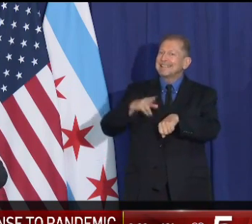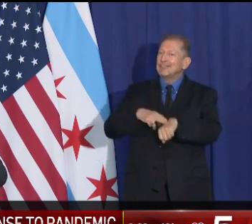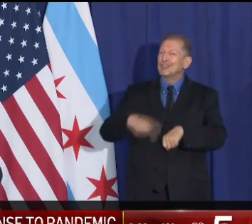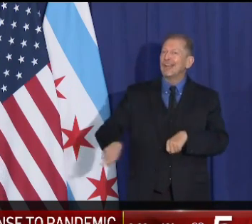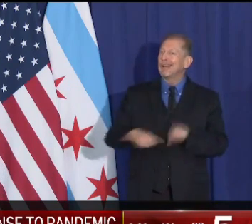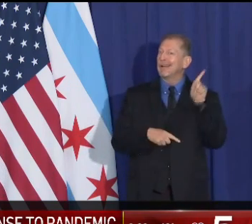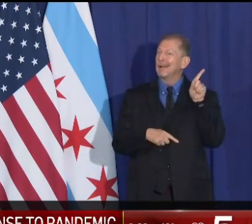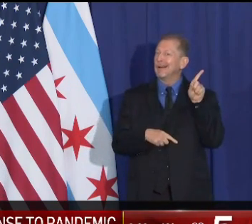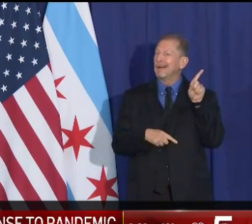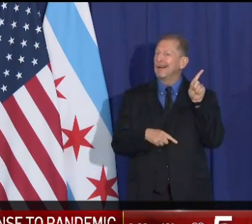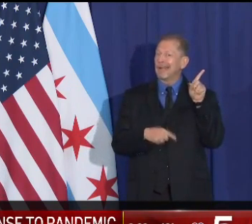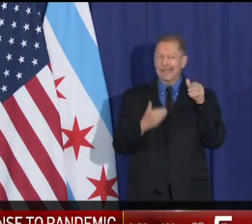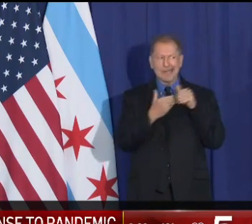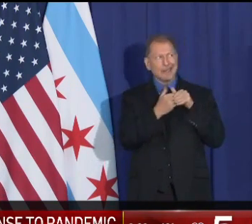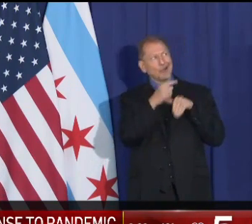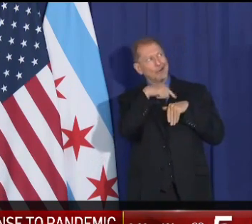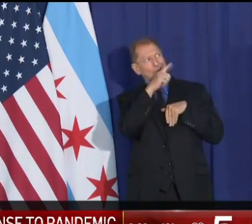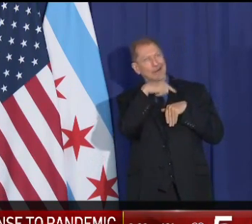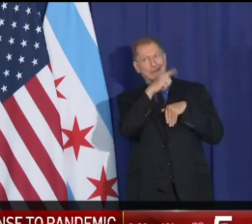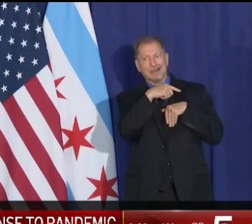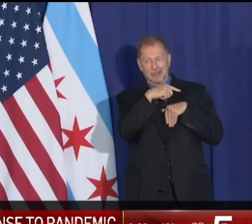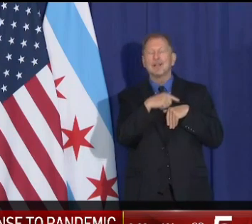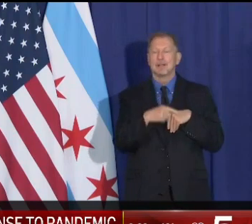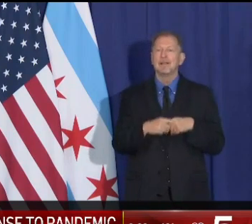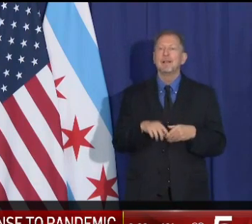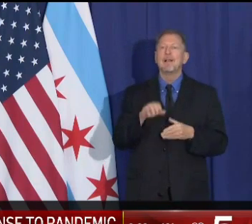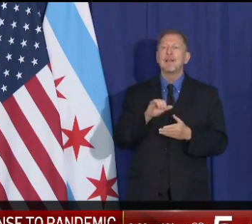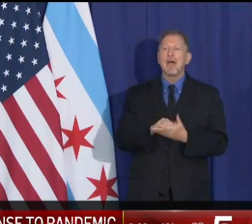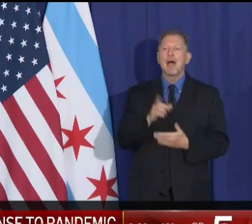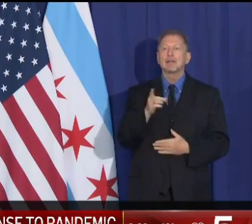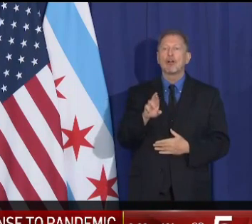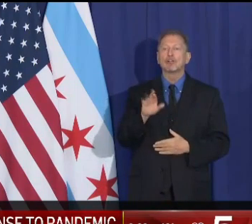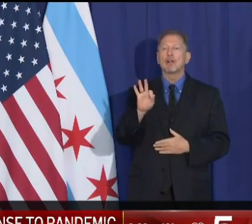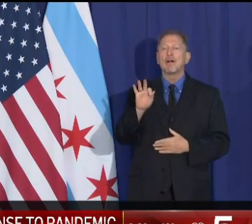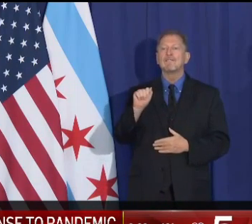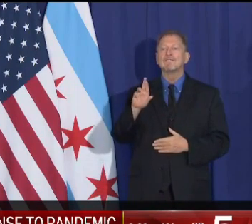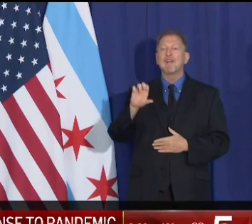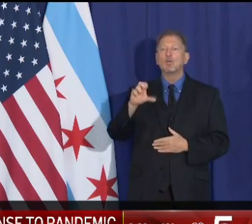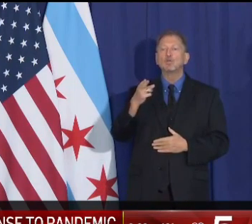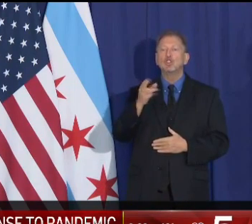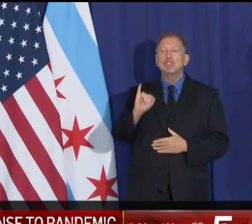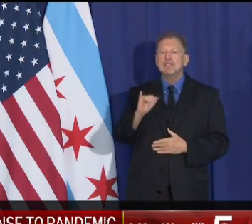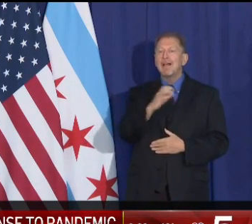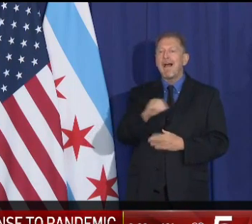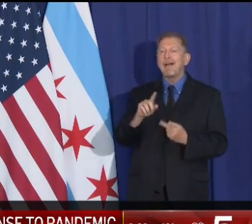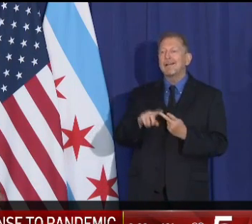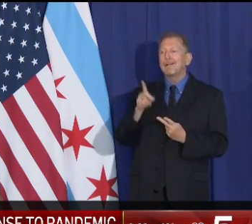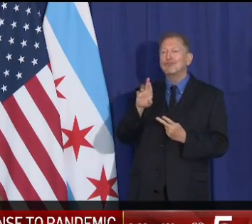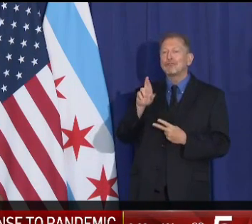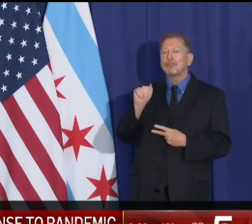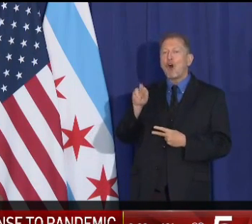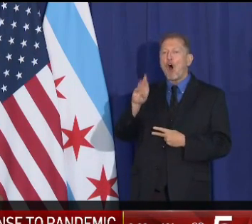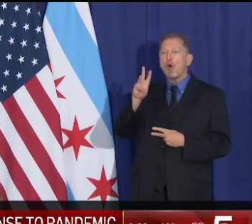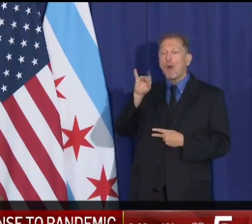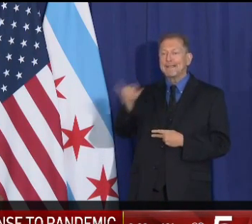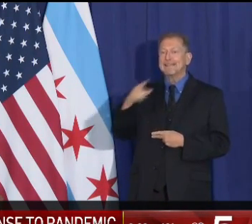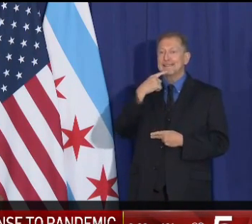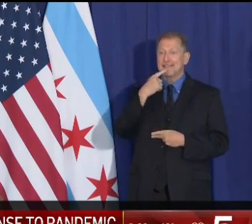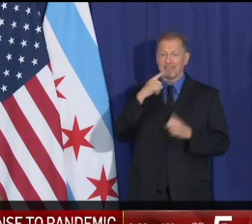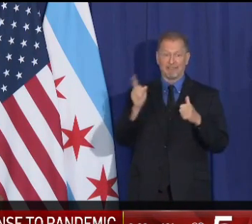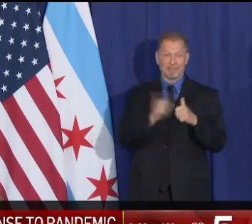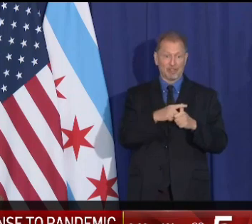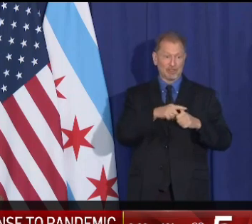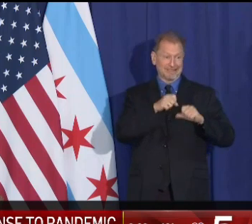make no mistake, this is the second surge that Dr. Fauci and Dr. Arwoody have been warning about since March.